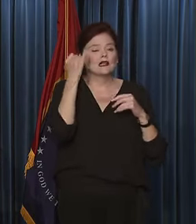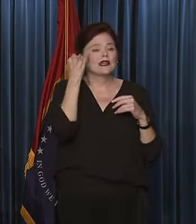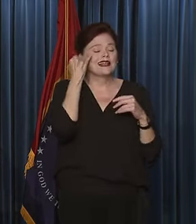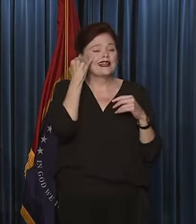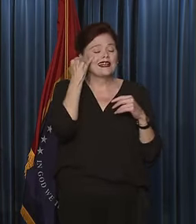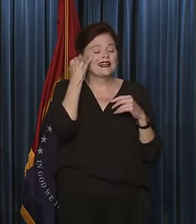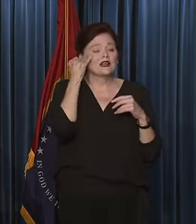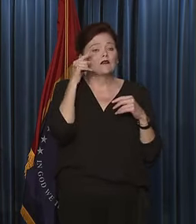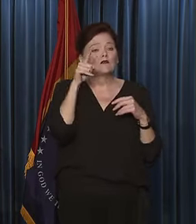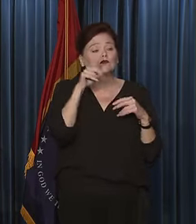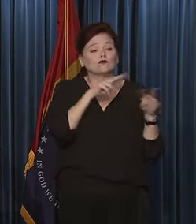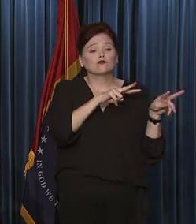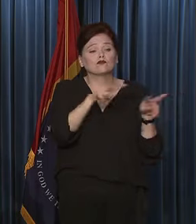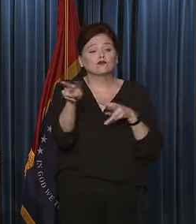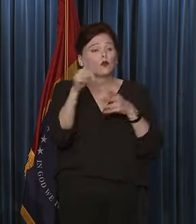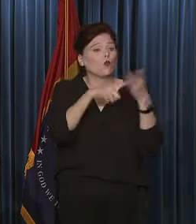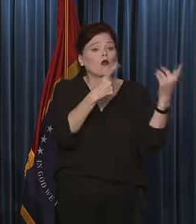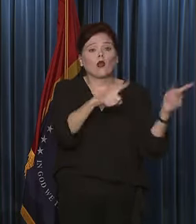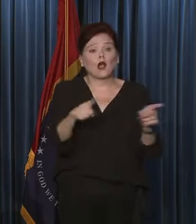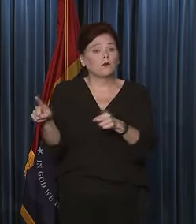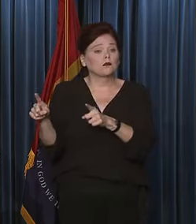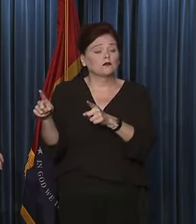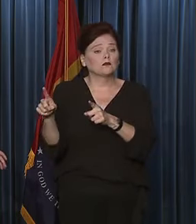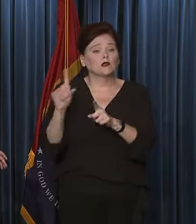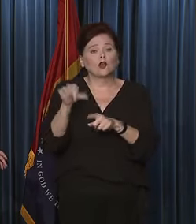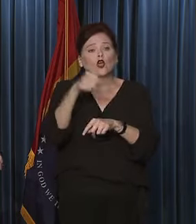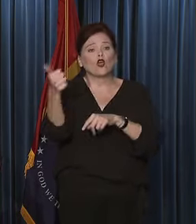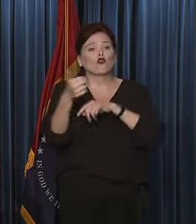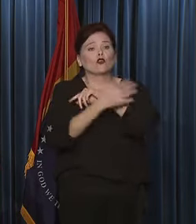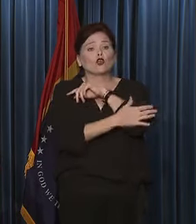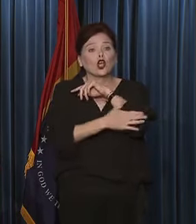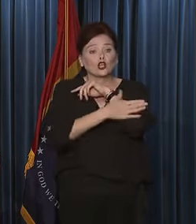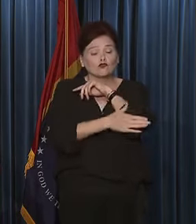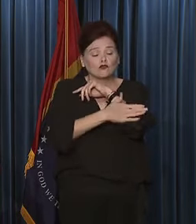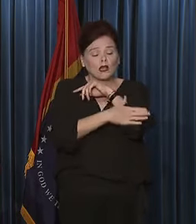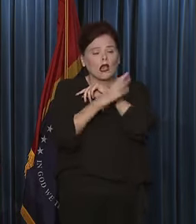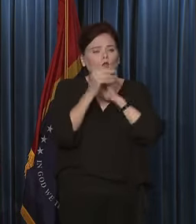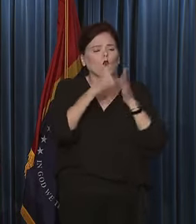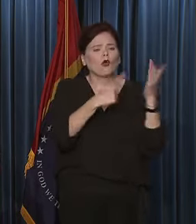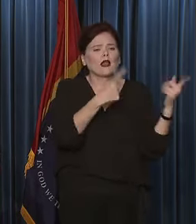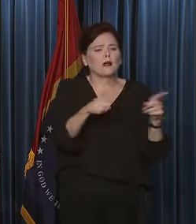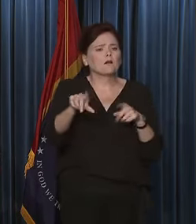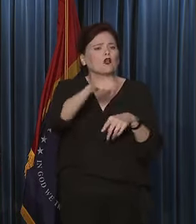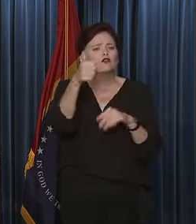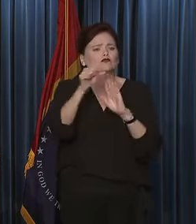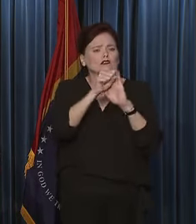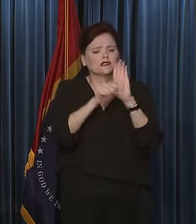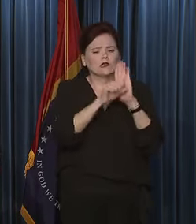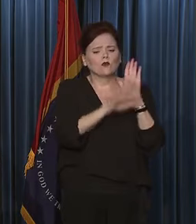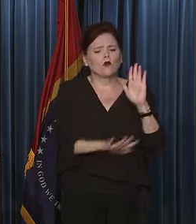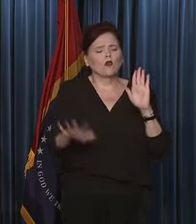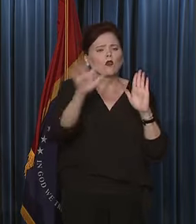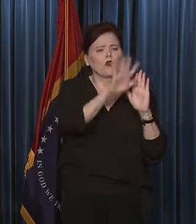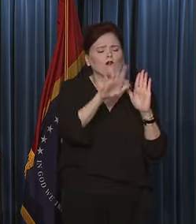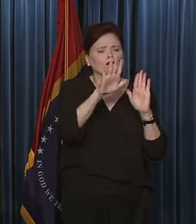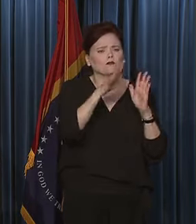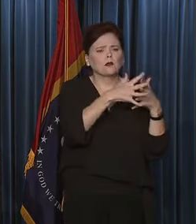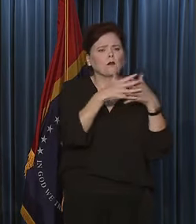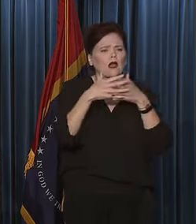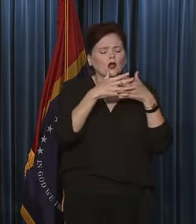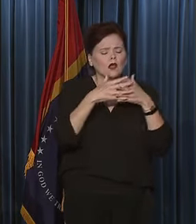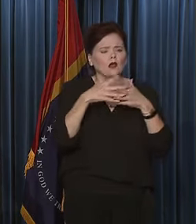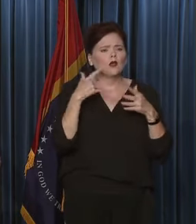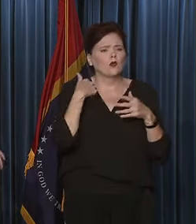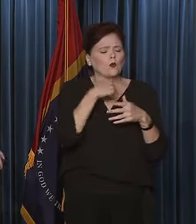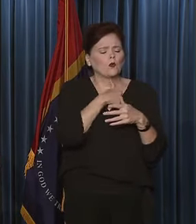what's happened in other countries as well as what's happened in other states across America, I've